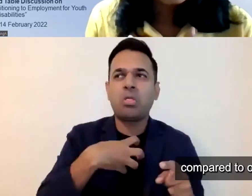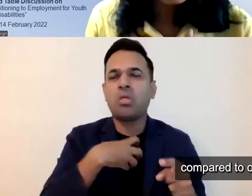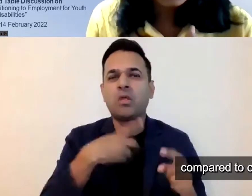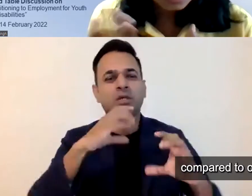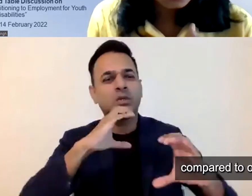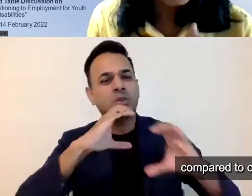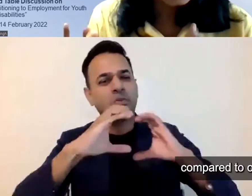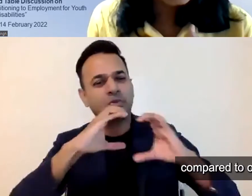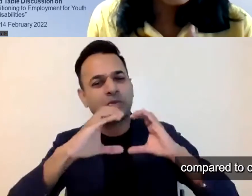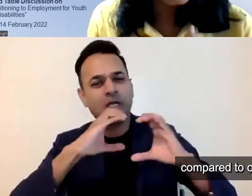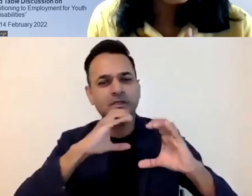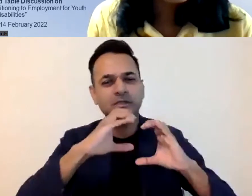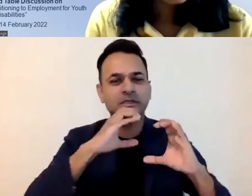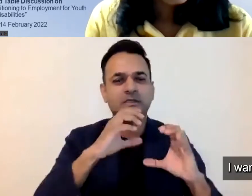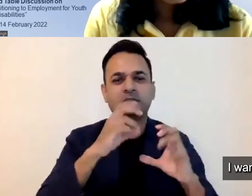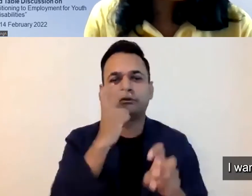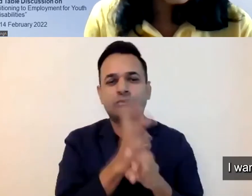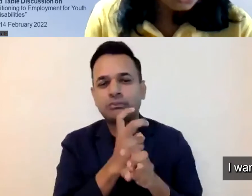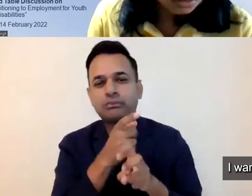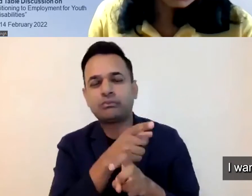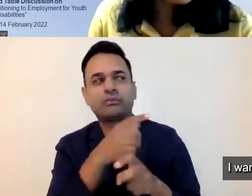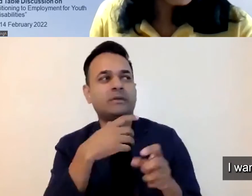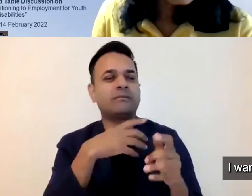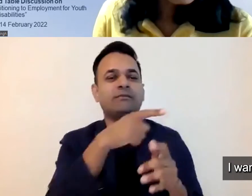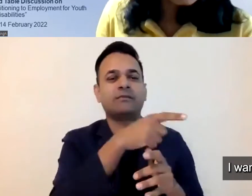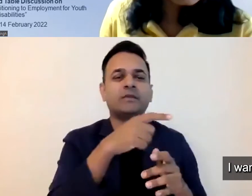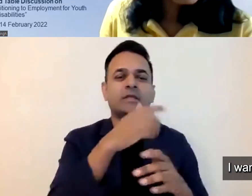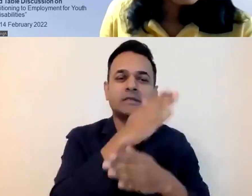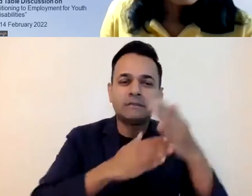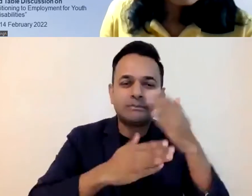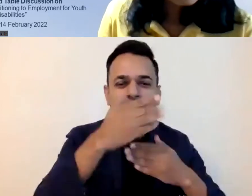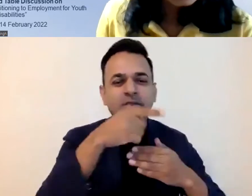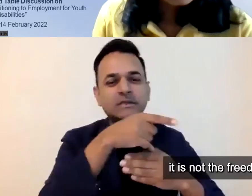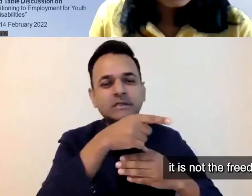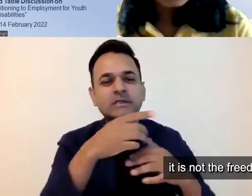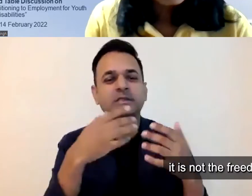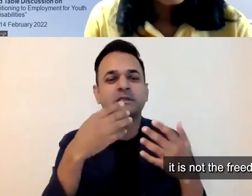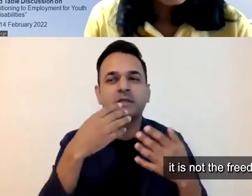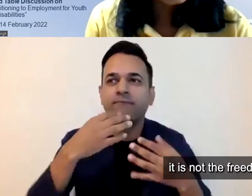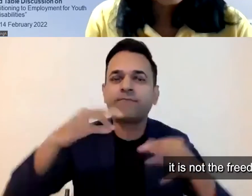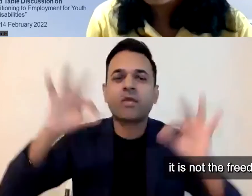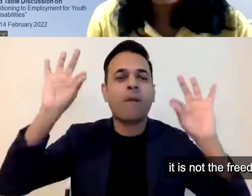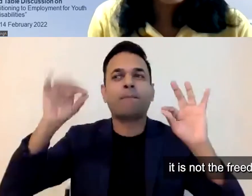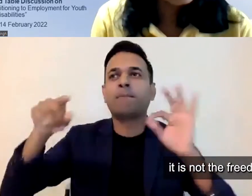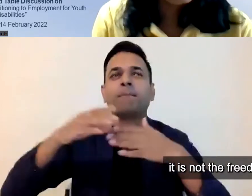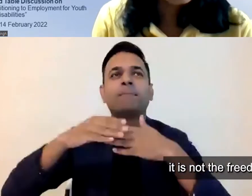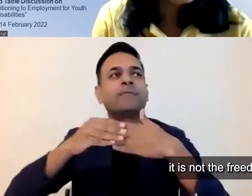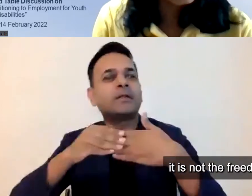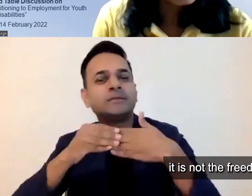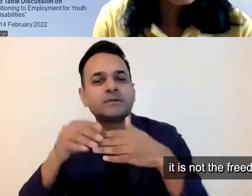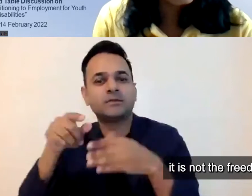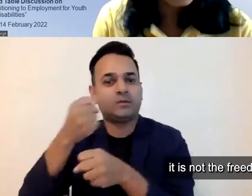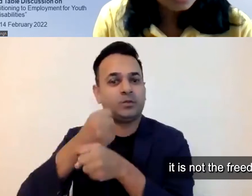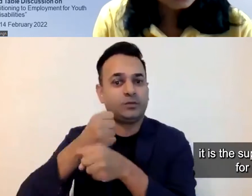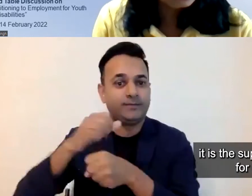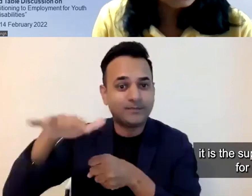others with disability. I want to say that it is not the freedom that we